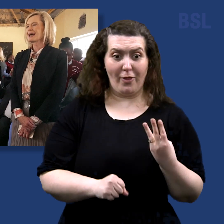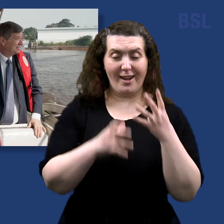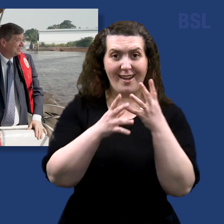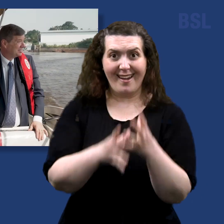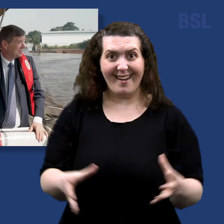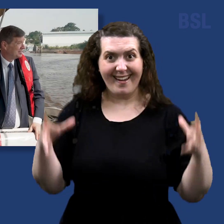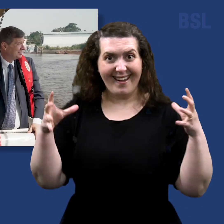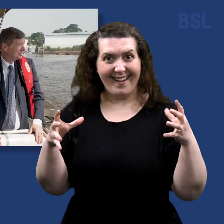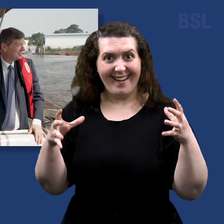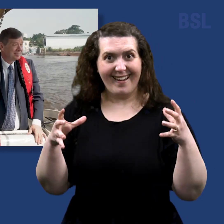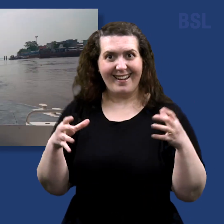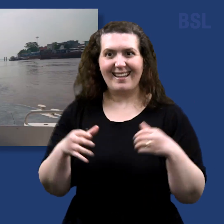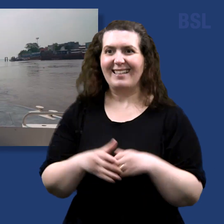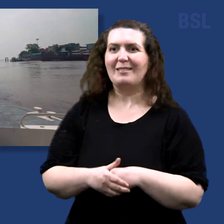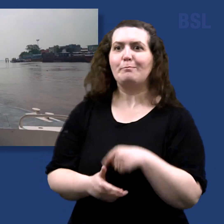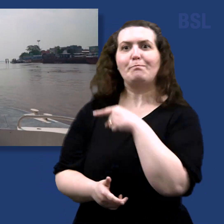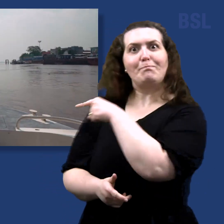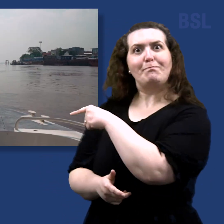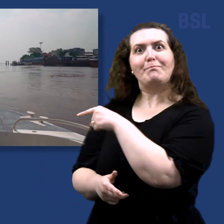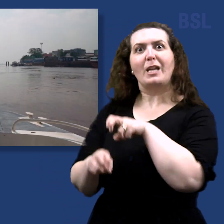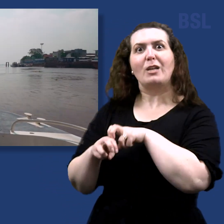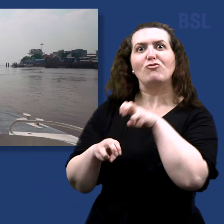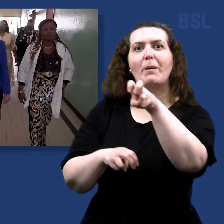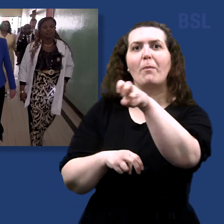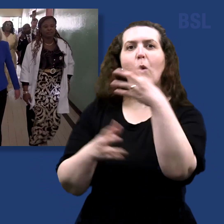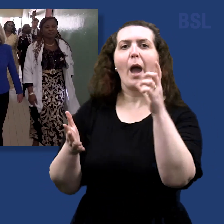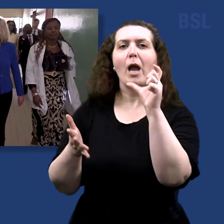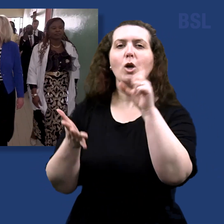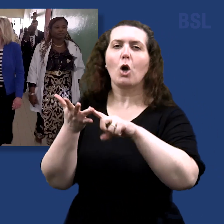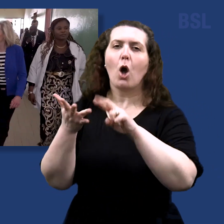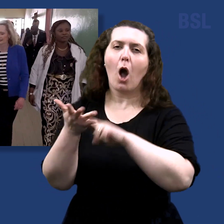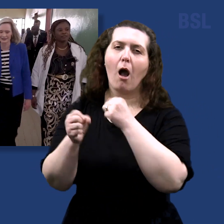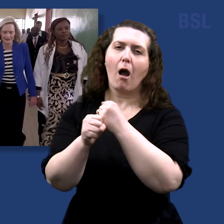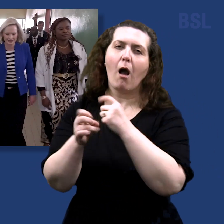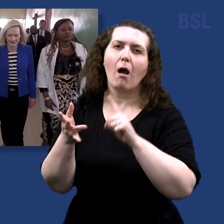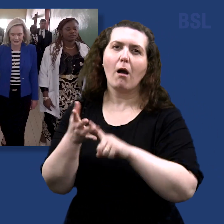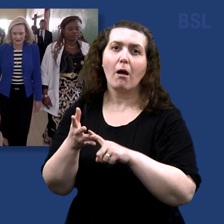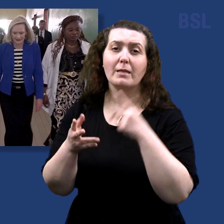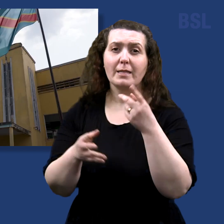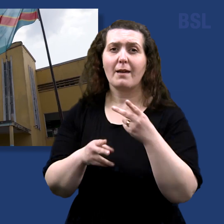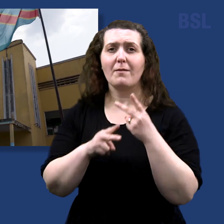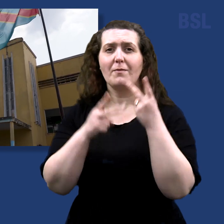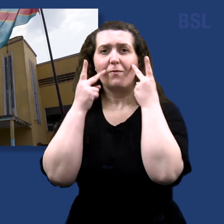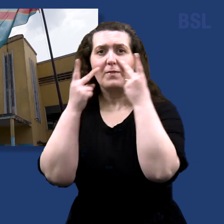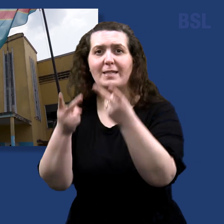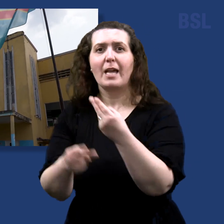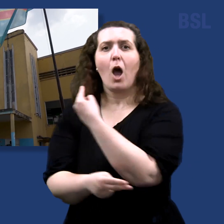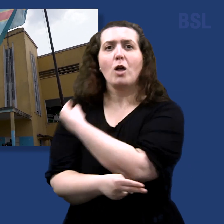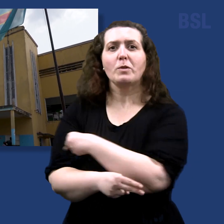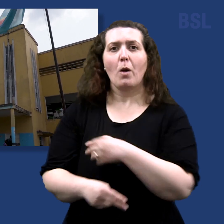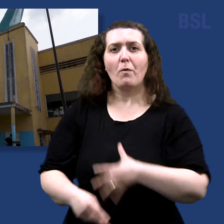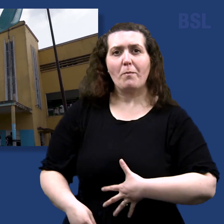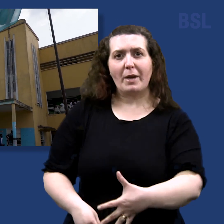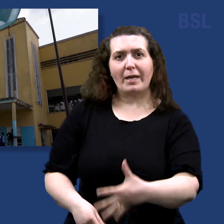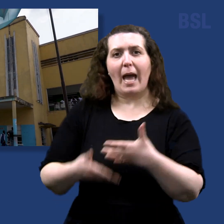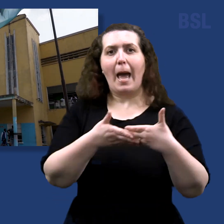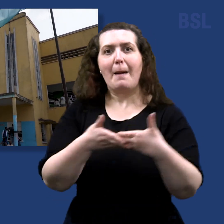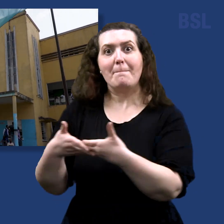President Corden traveled to the Congos where she toured a maternity hospital in Kinshasa in which the church has been providing